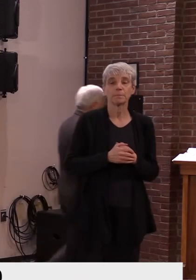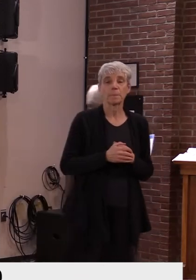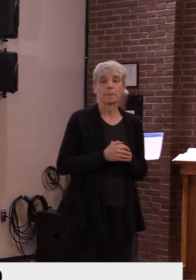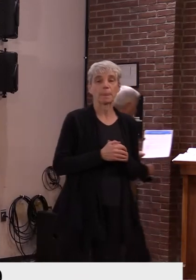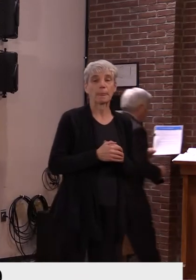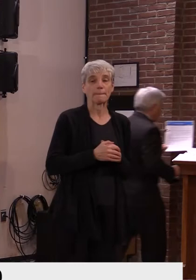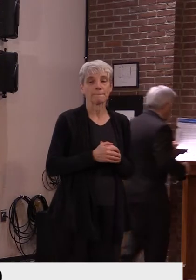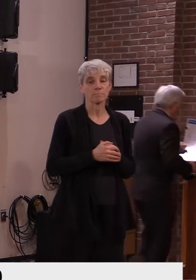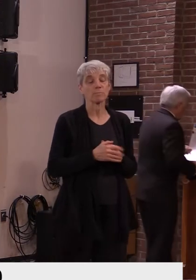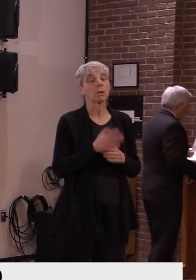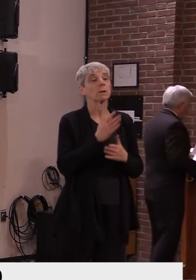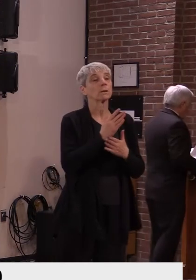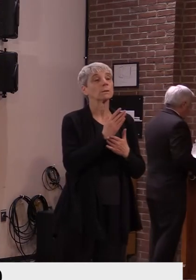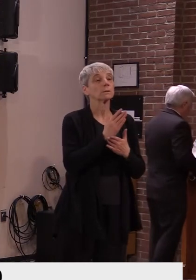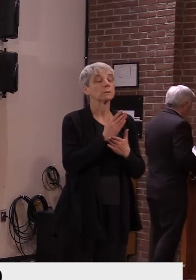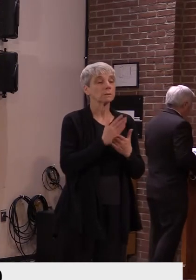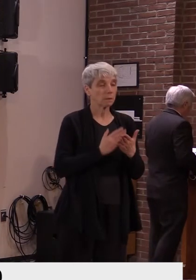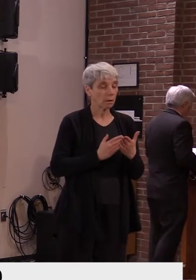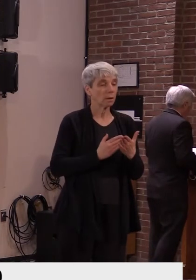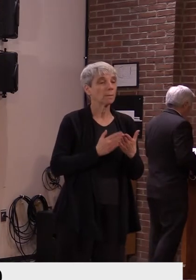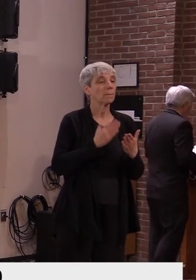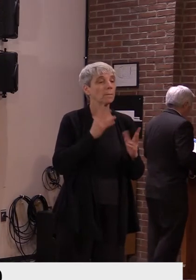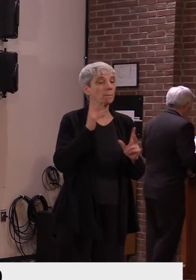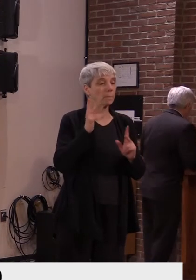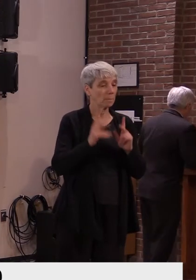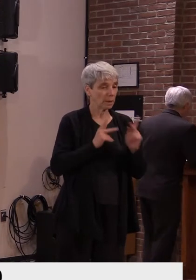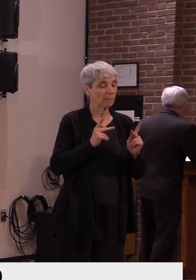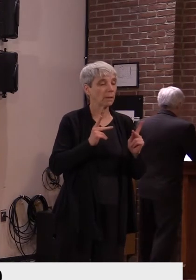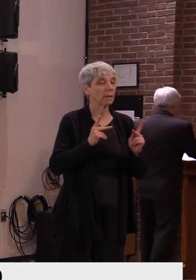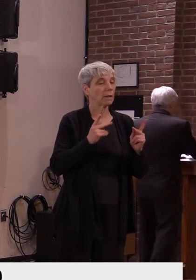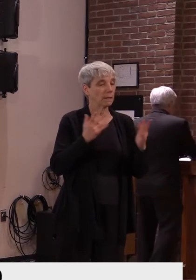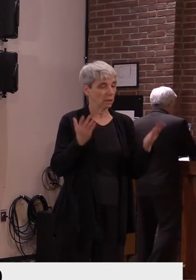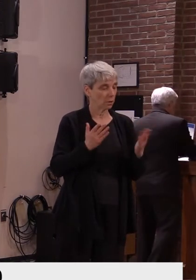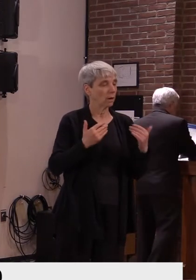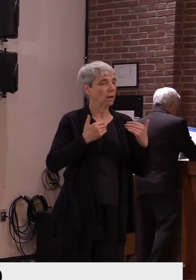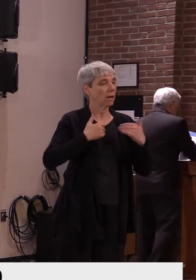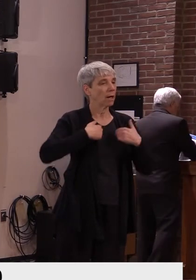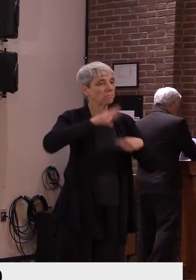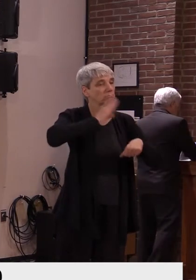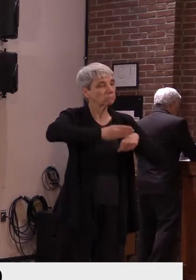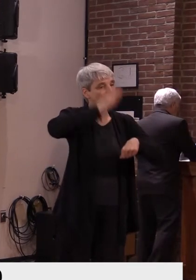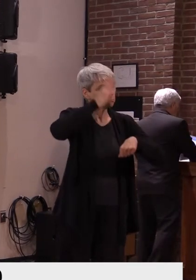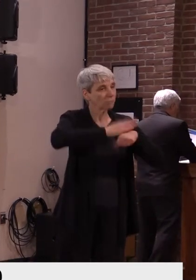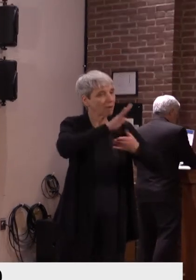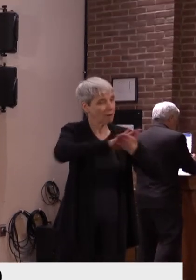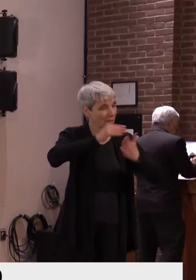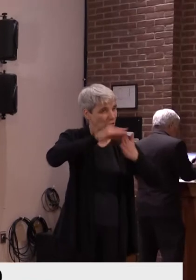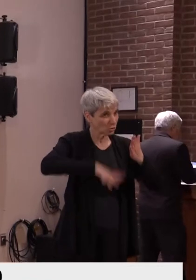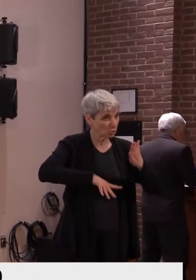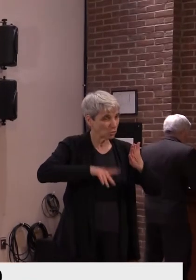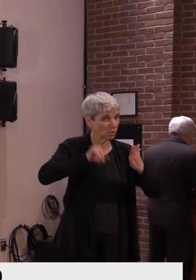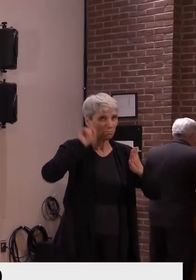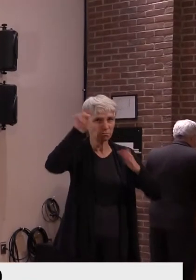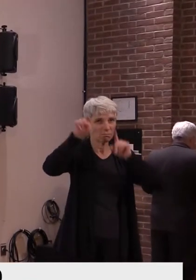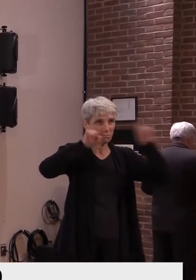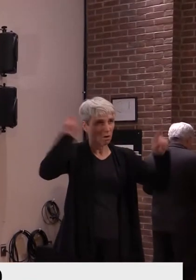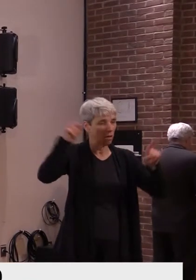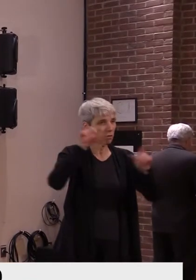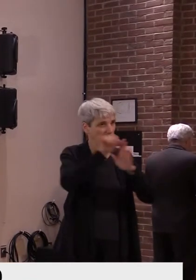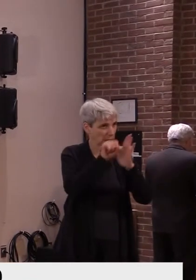college kids want to come home to ski on weekends. And some of these kids are college kids who are getting tested twice a week.